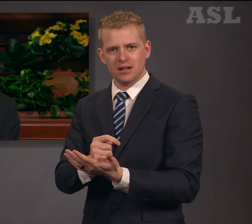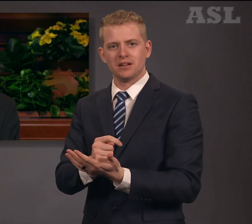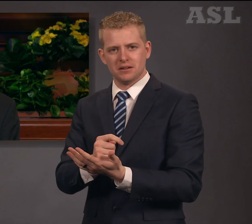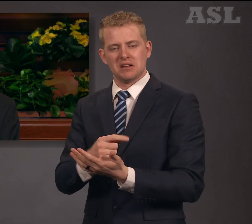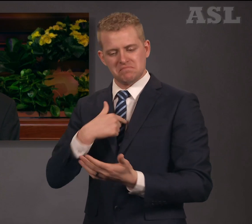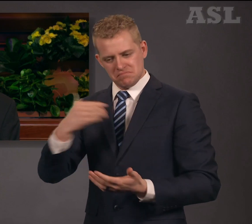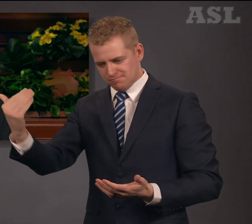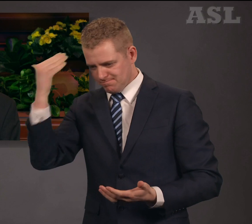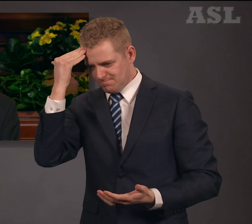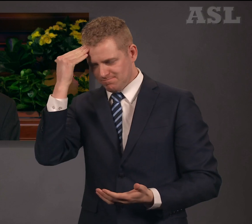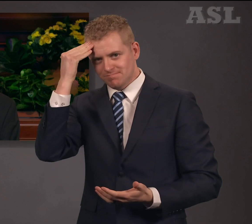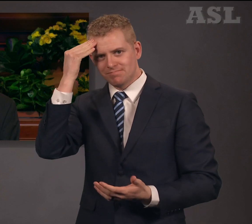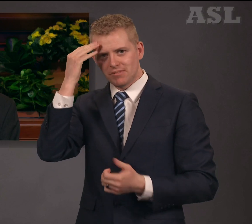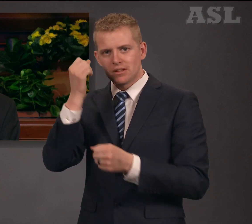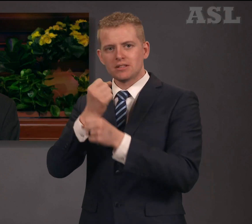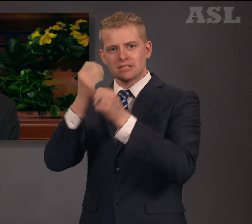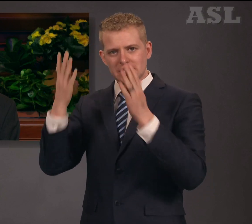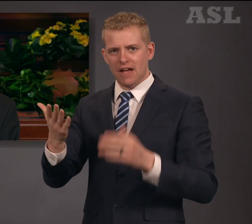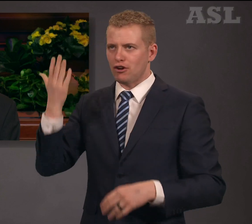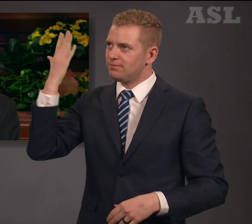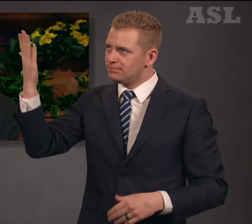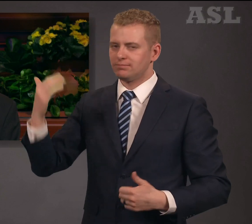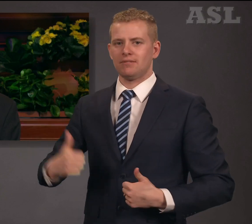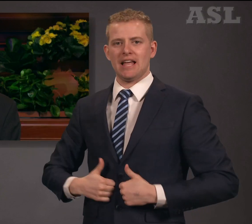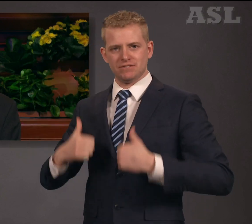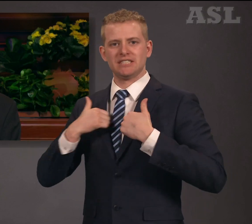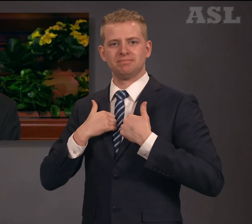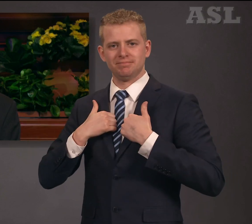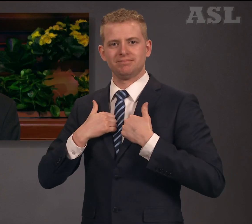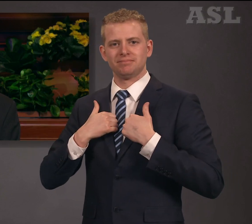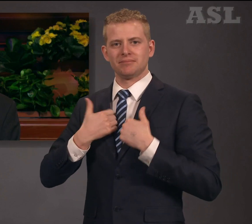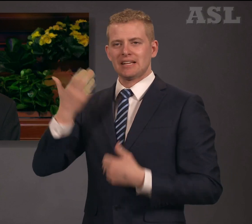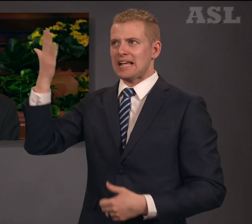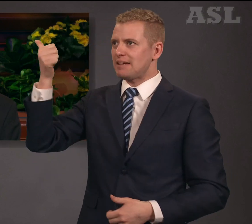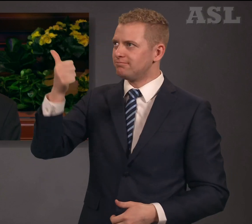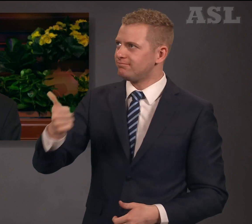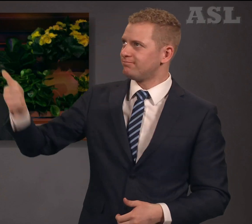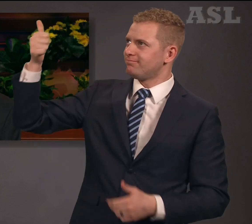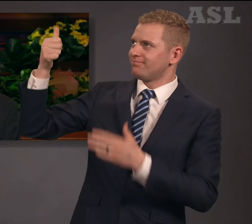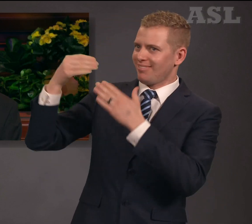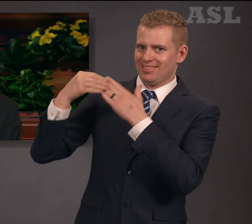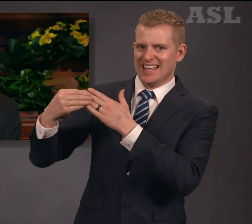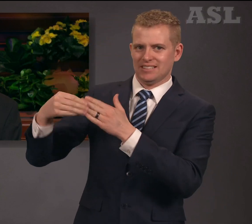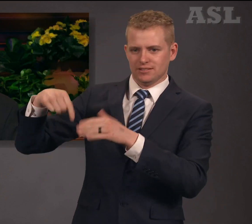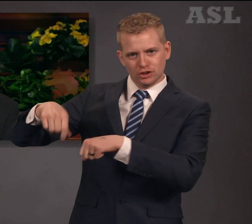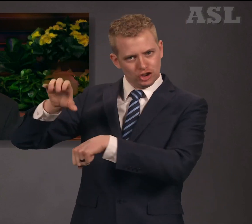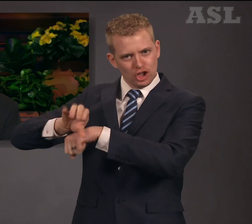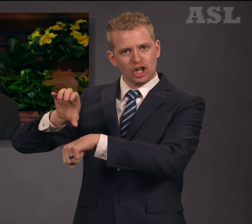The Savior lives, and He leads His Church.